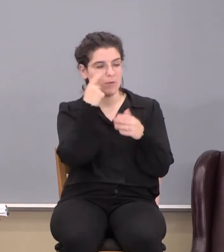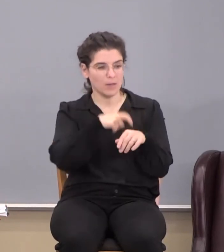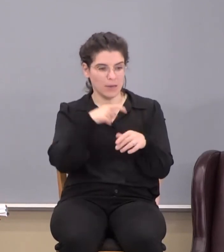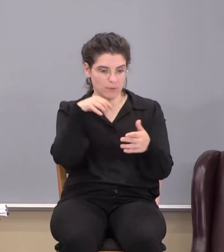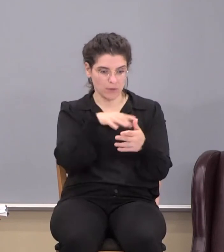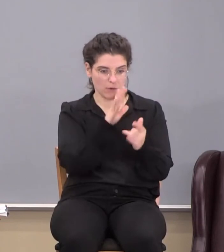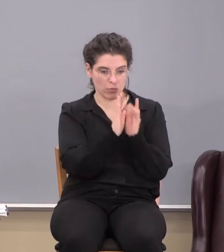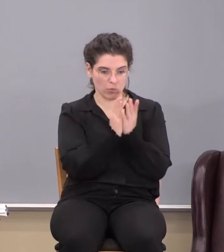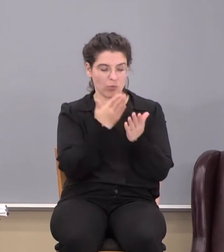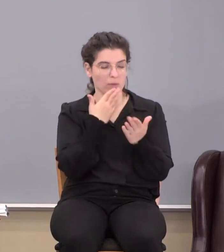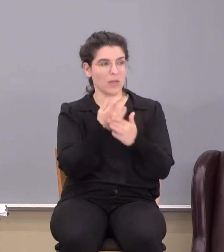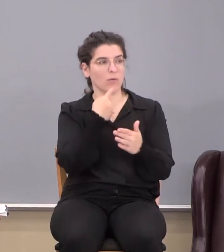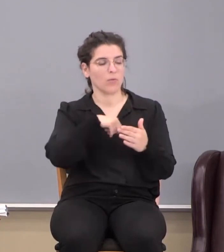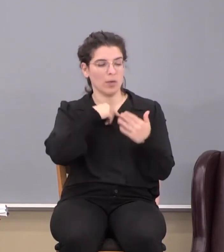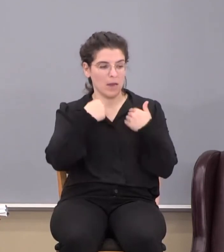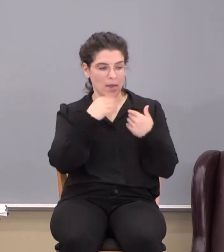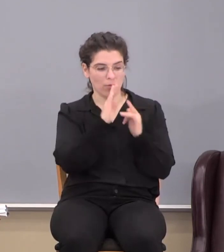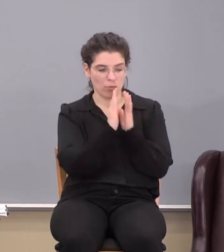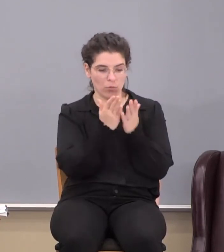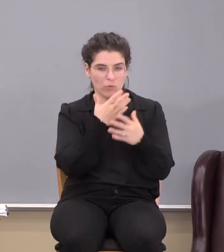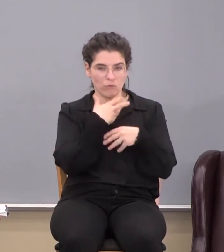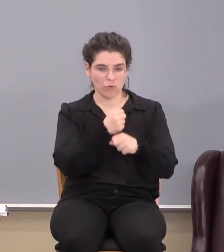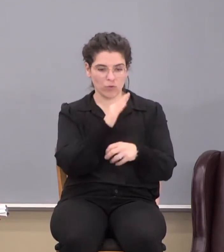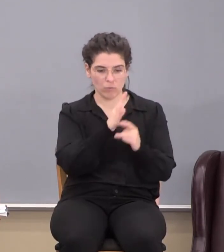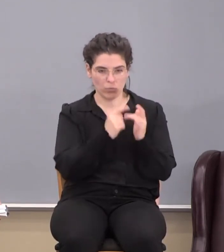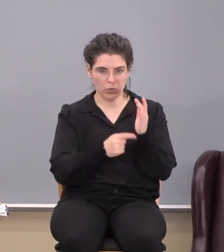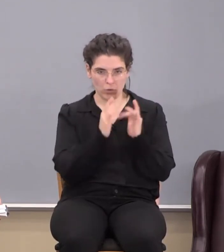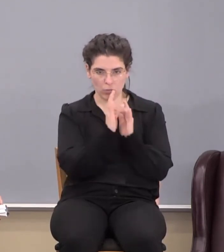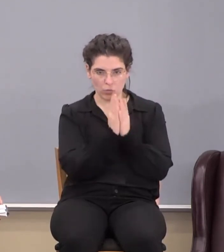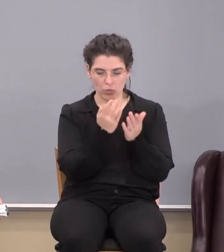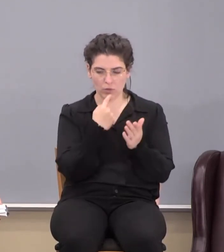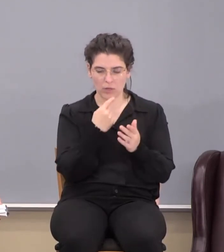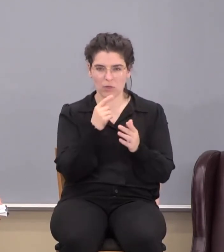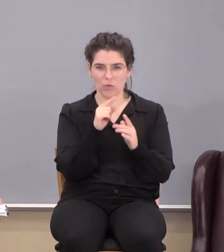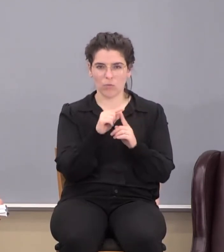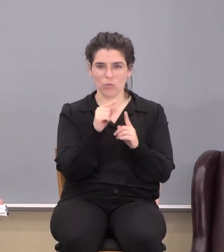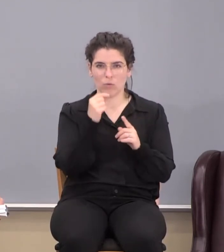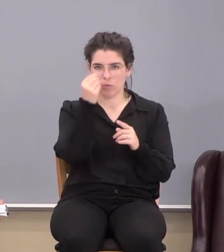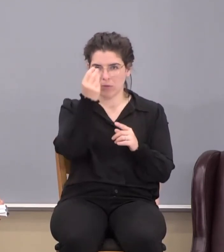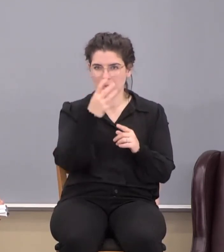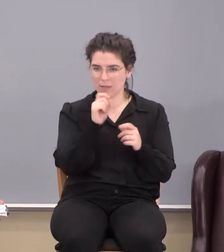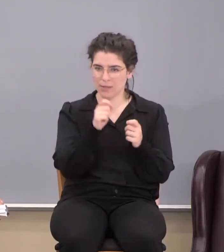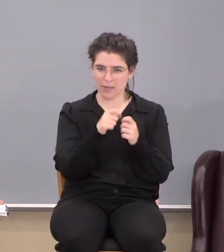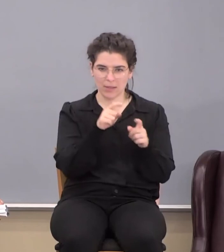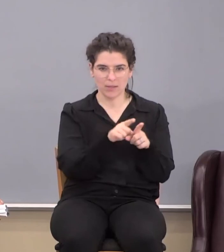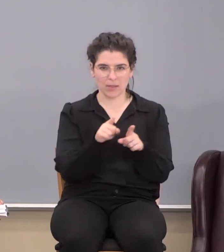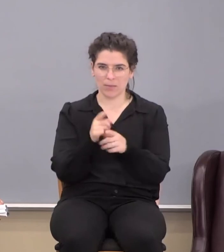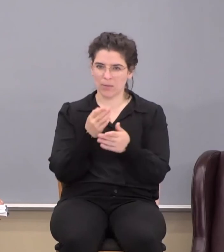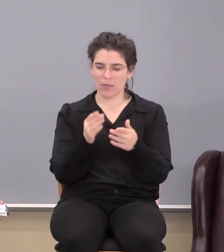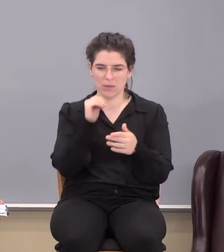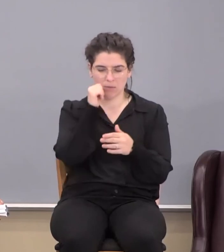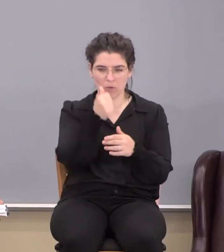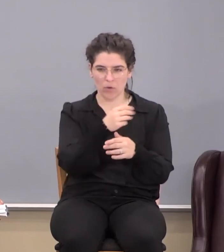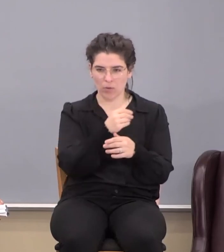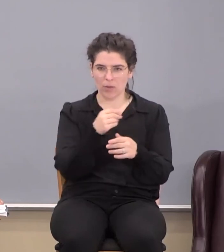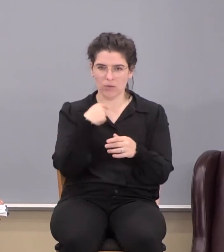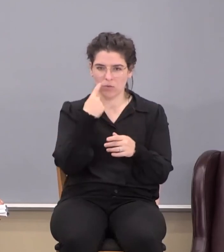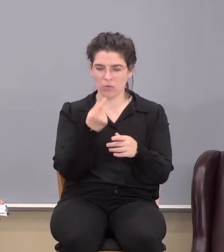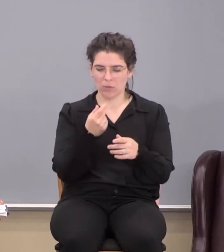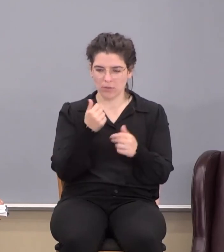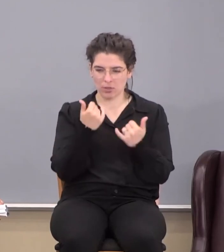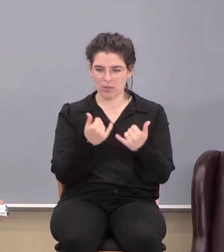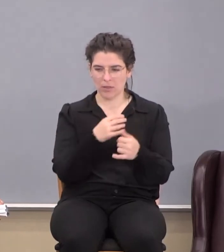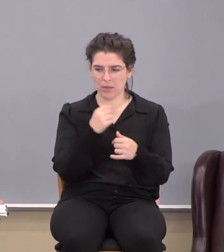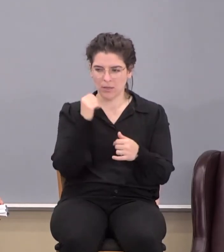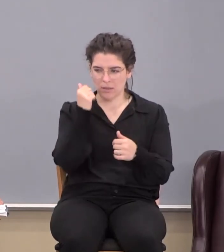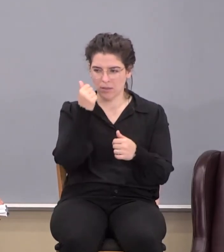your word. We thank you that we can trust what your word says. Your word is going to tell us the exact same things tomorrow that it told us today and told us the day before.